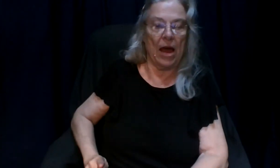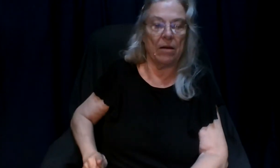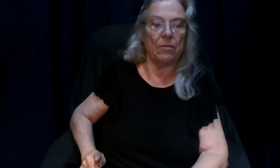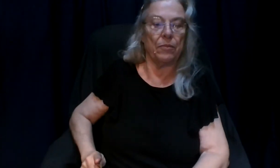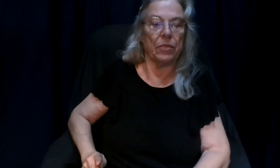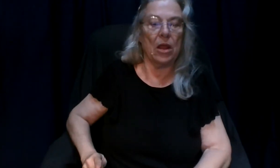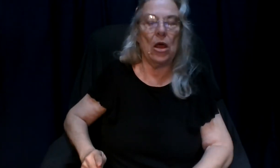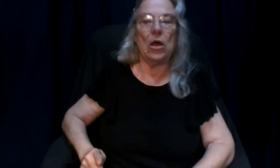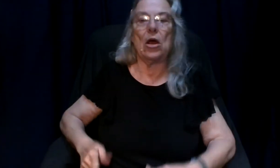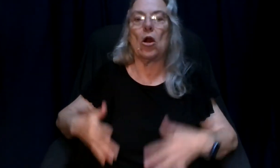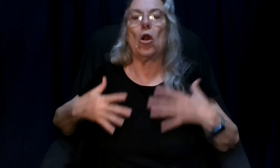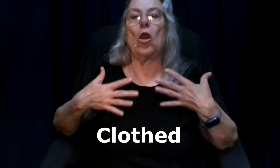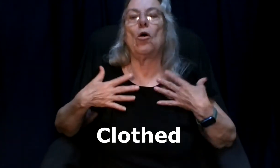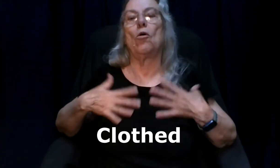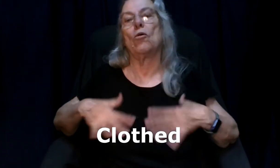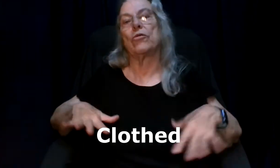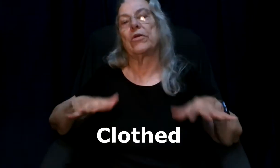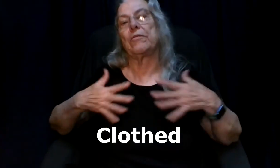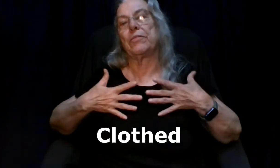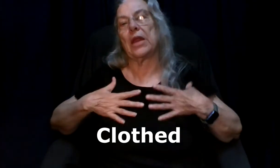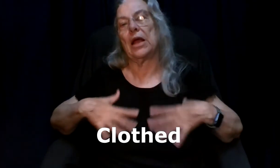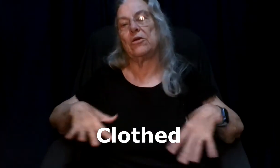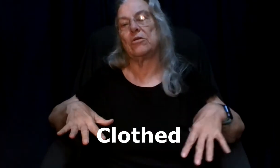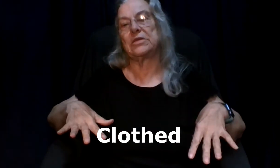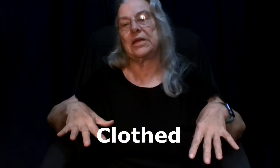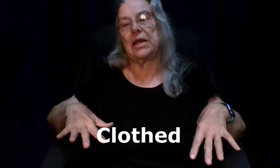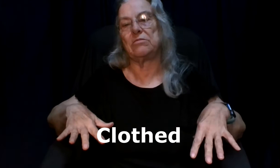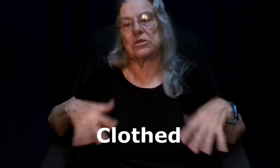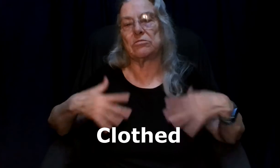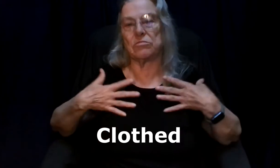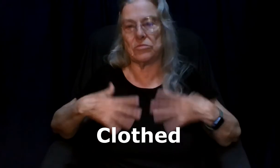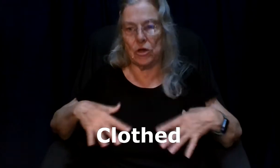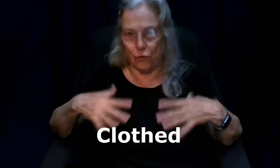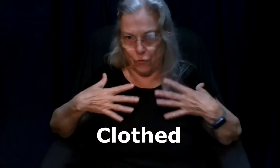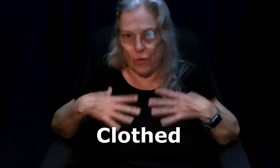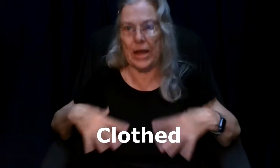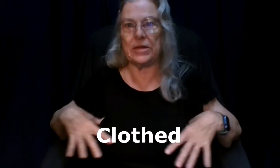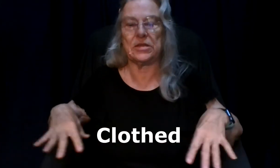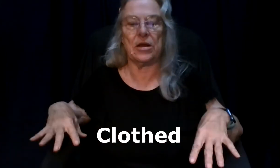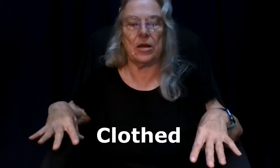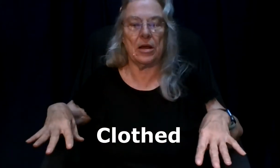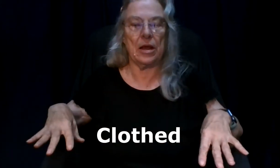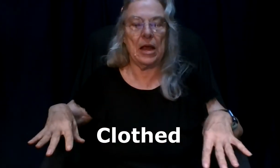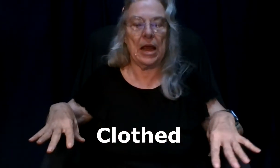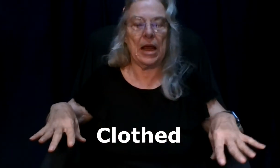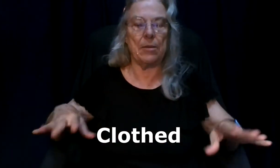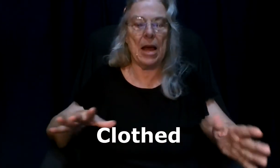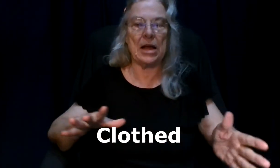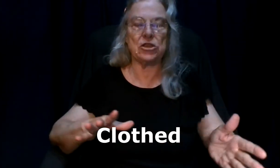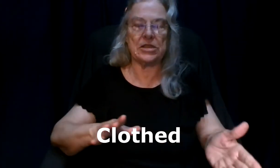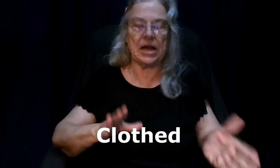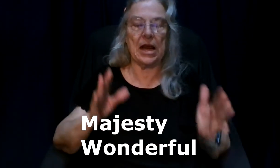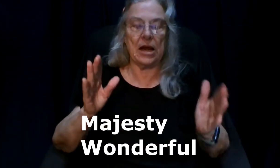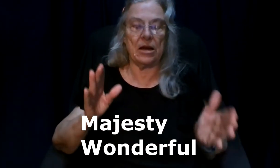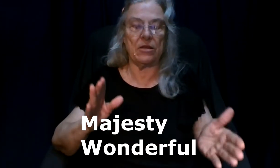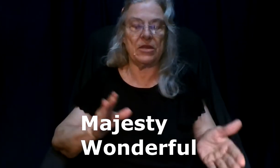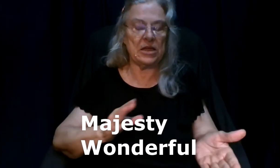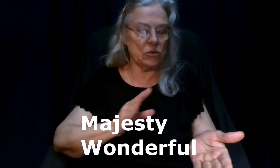closed and you can see this you're dressed in majesty and in this one